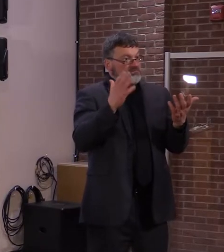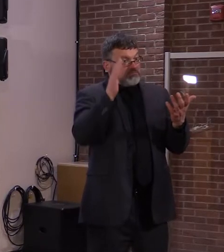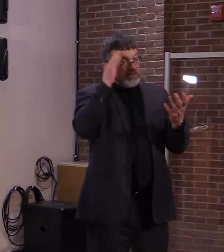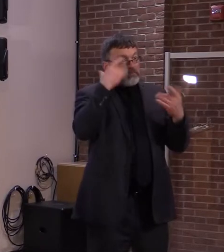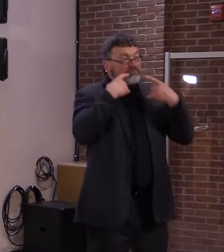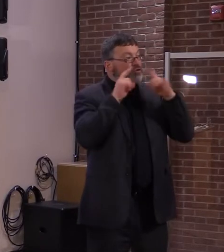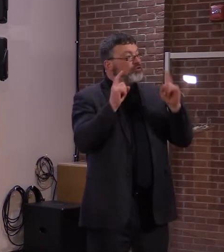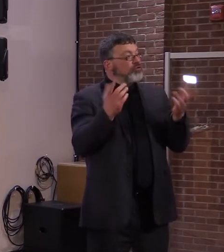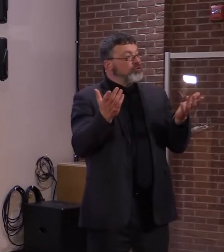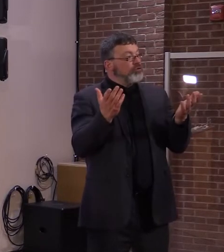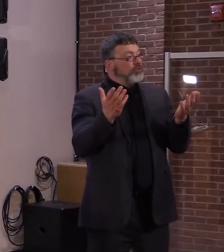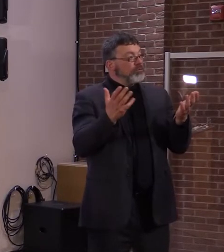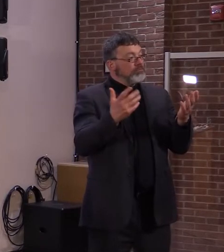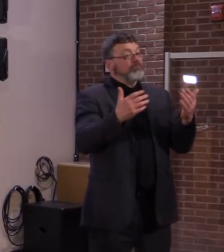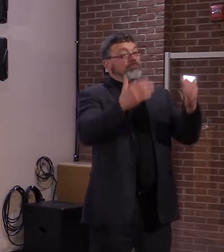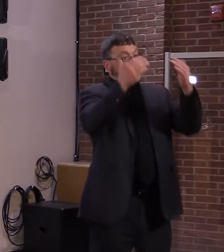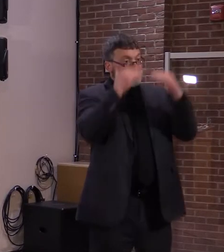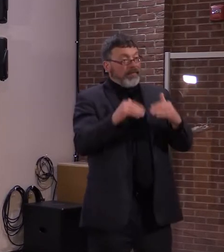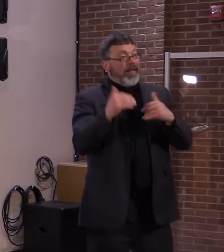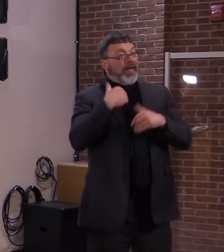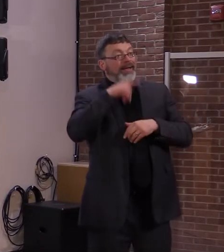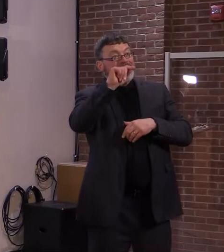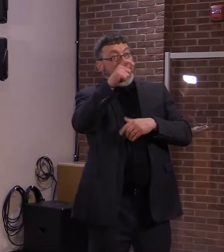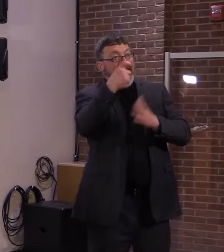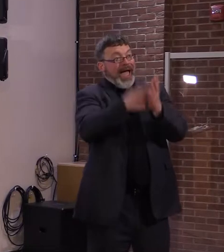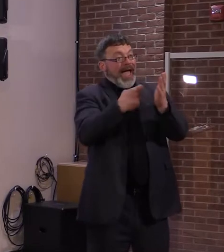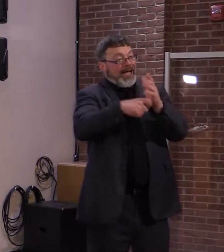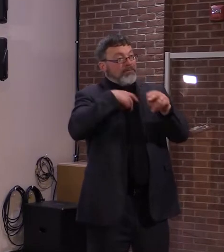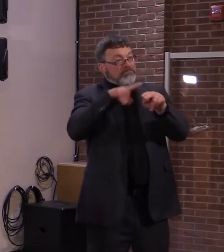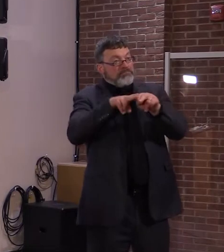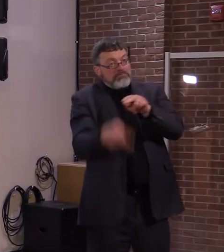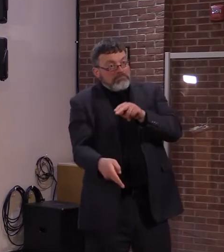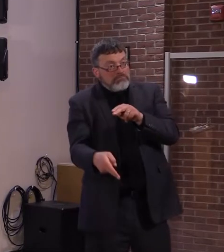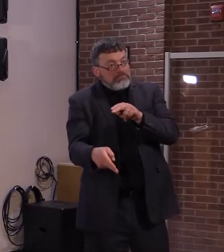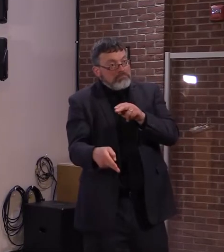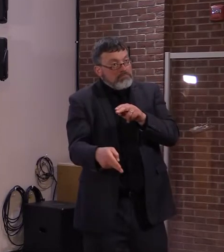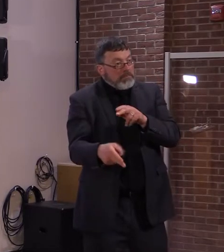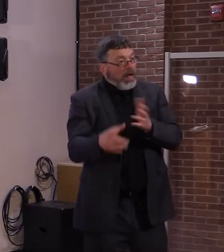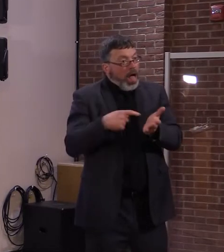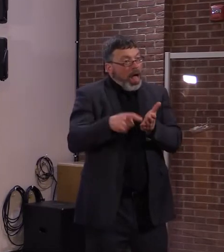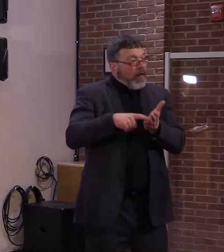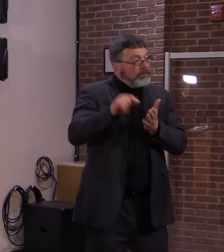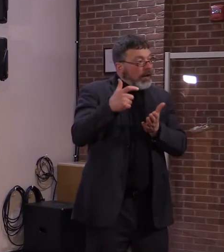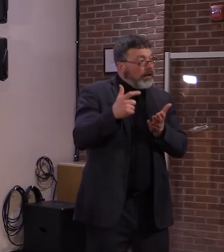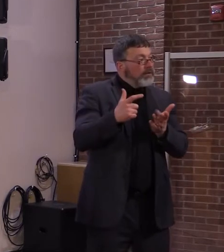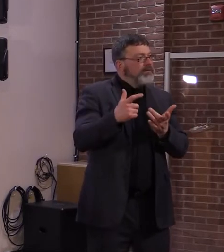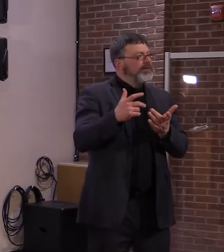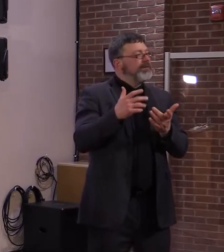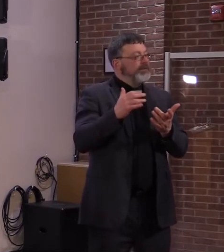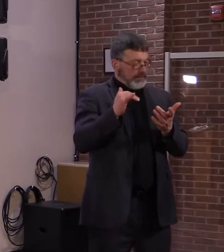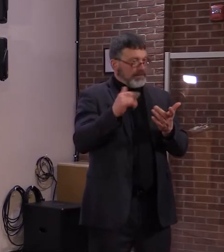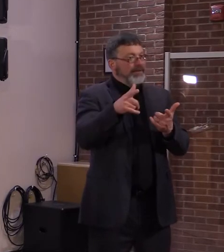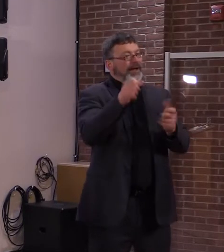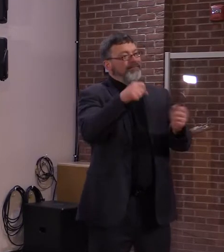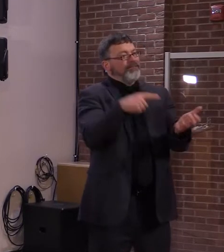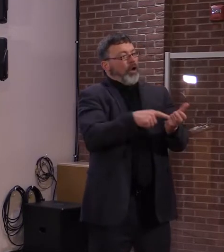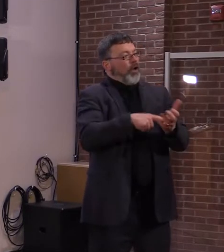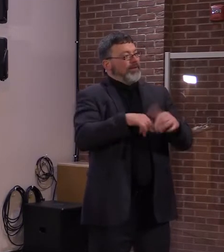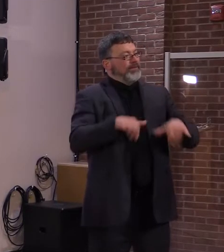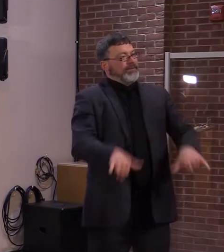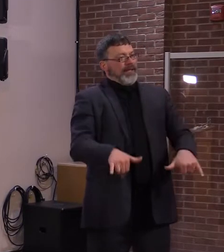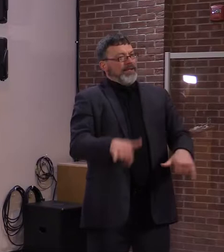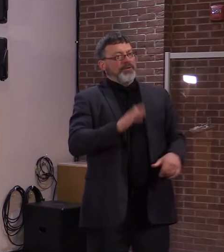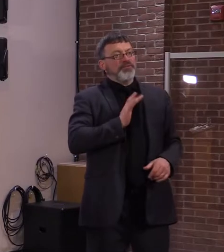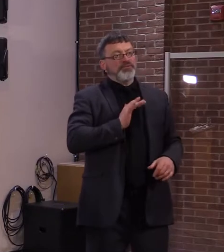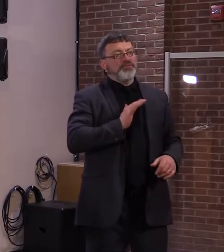and taxes and fees from growing, making, again, Vermont more affordable for people to live and stay here. I think that helped.